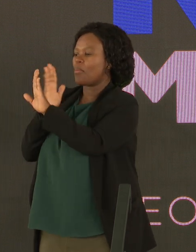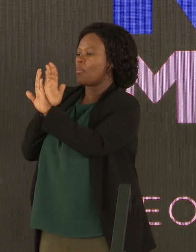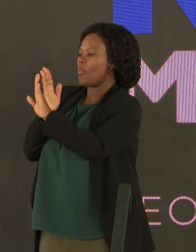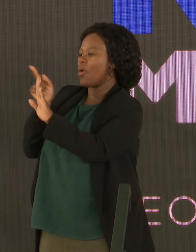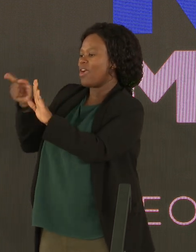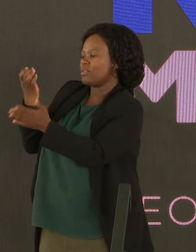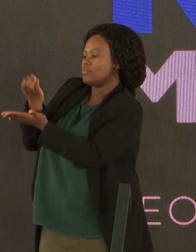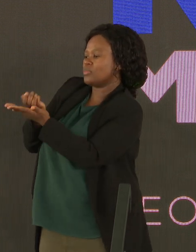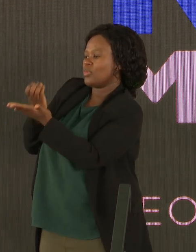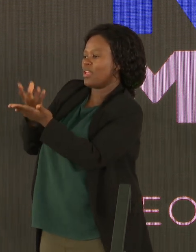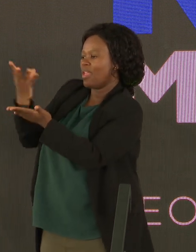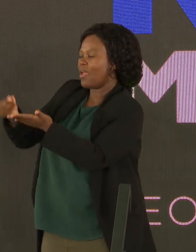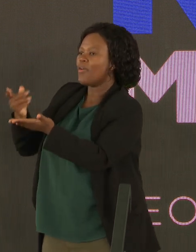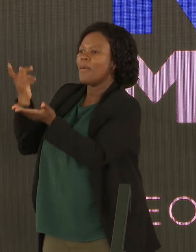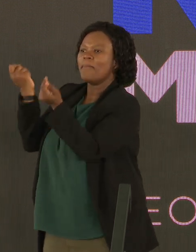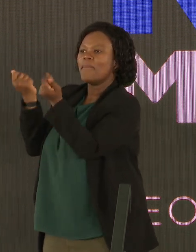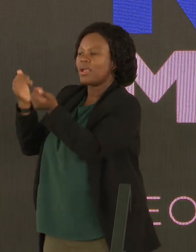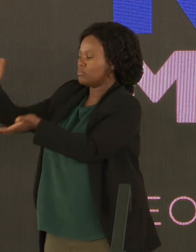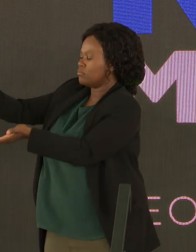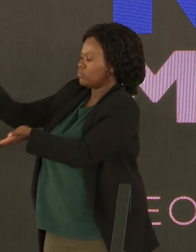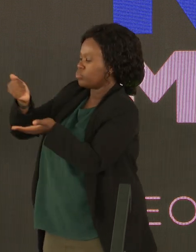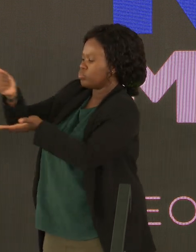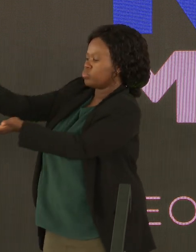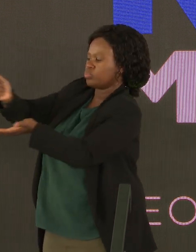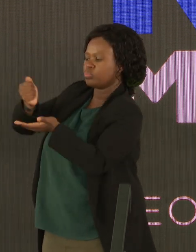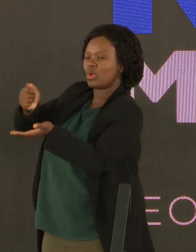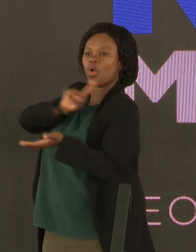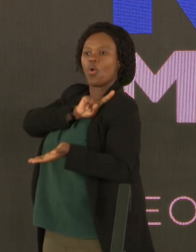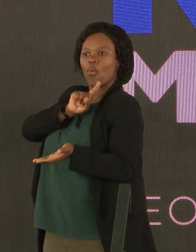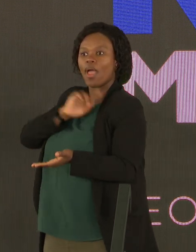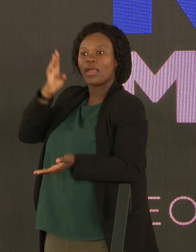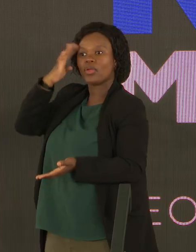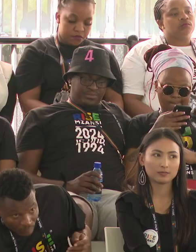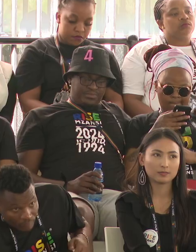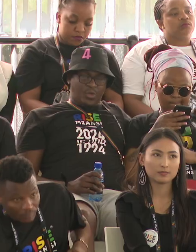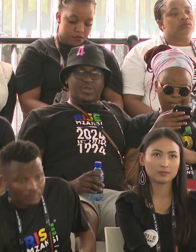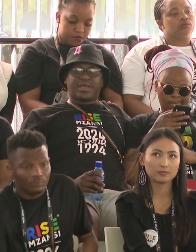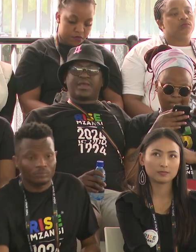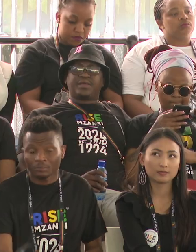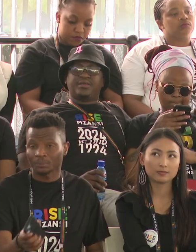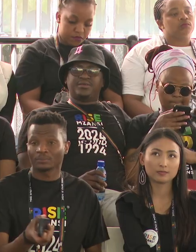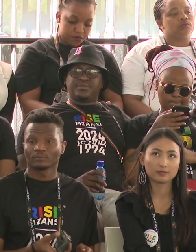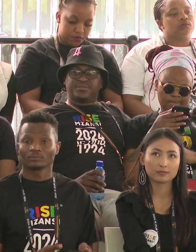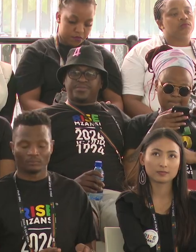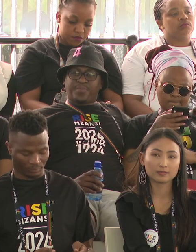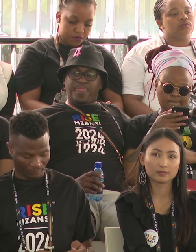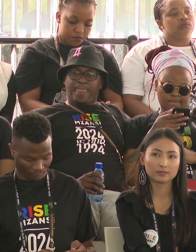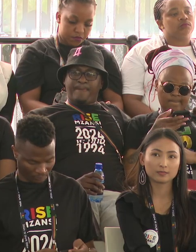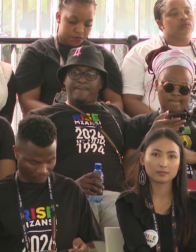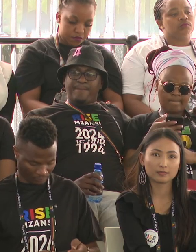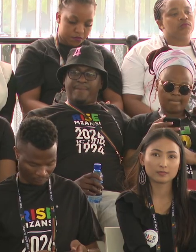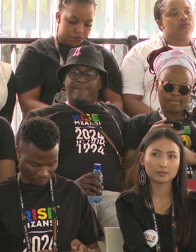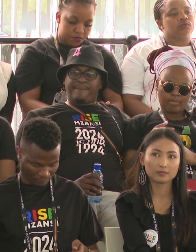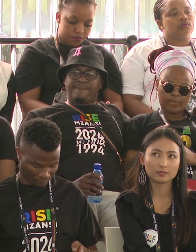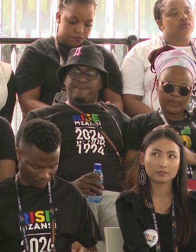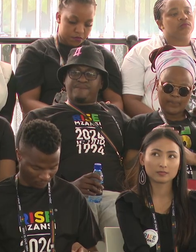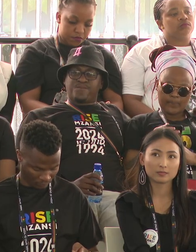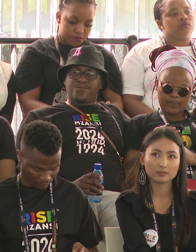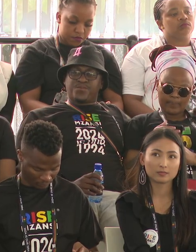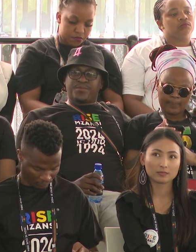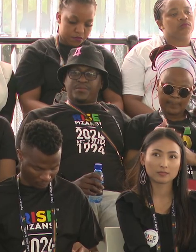pumping money into business because they know what is profitable for them. And so if that can happen, even under